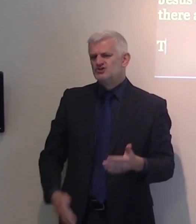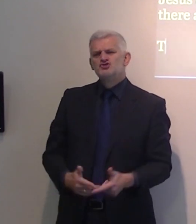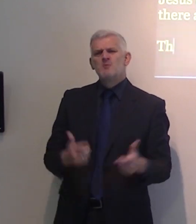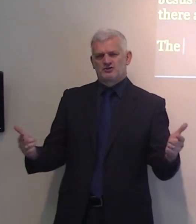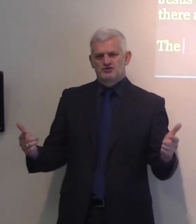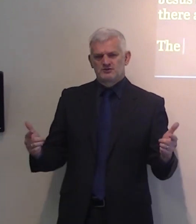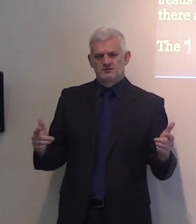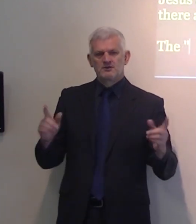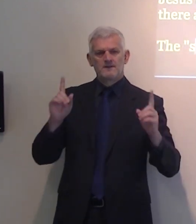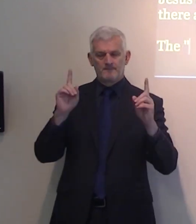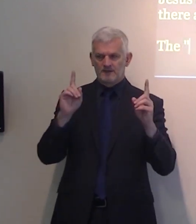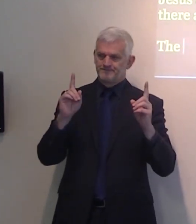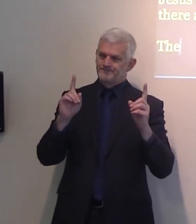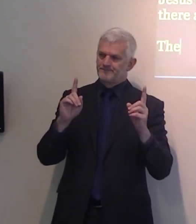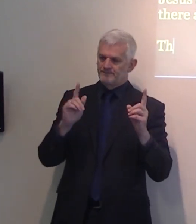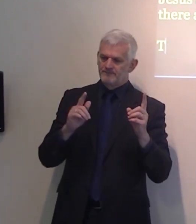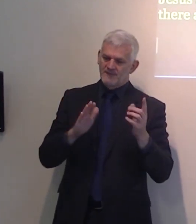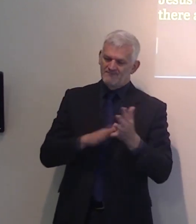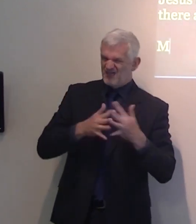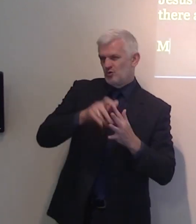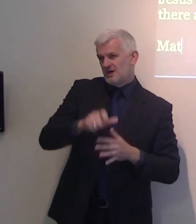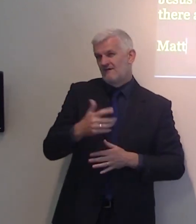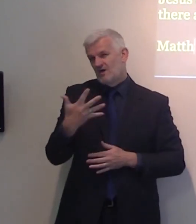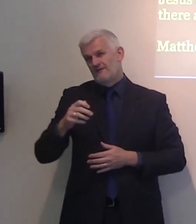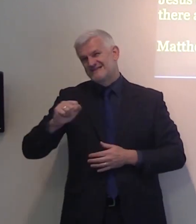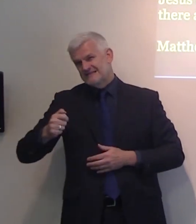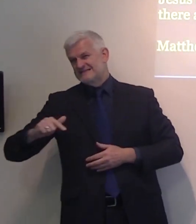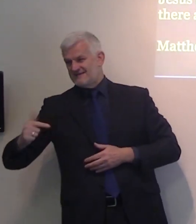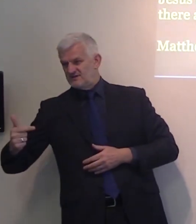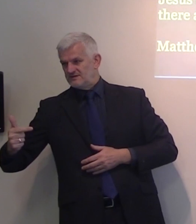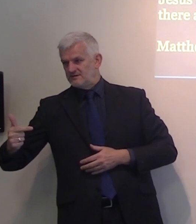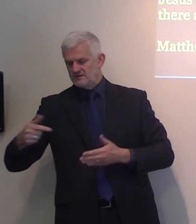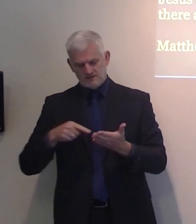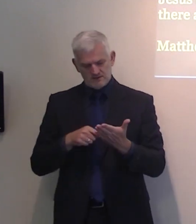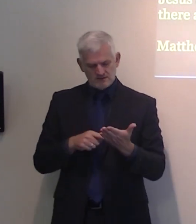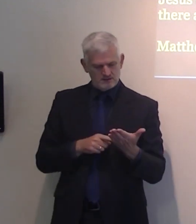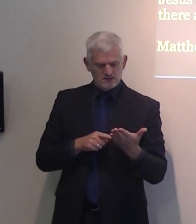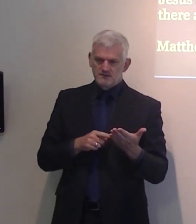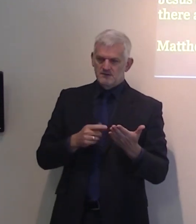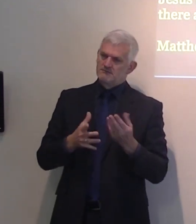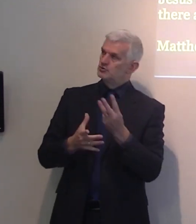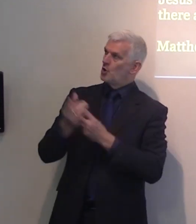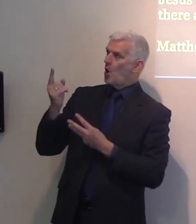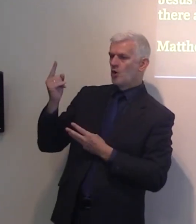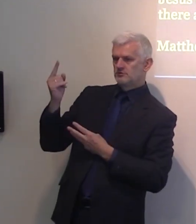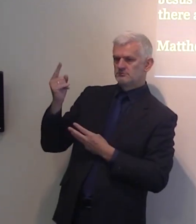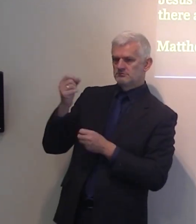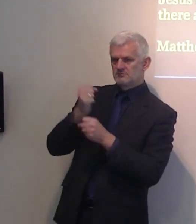Matthew 5, 6 and 7, you find the name of God 20 times. There